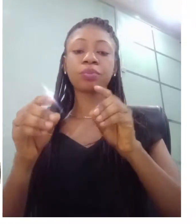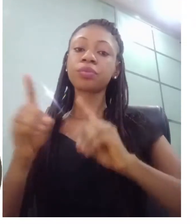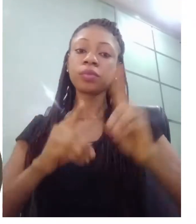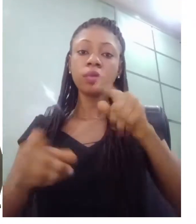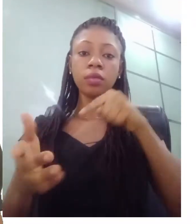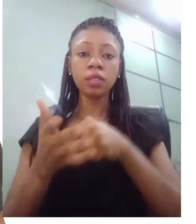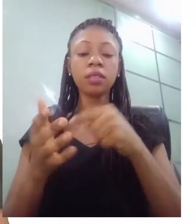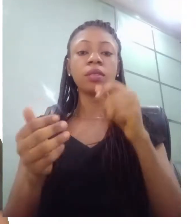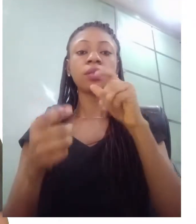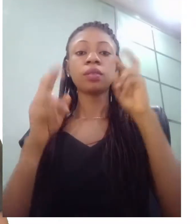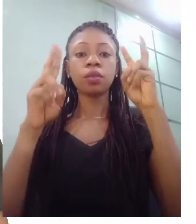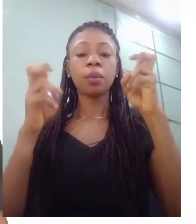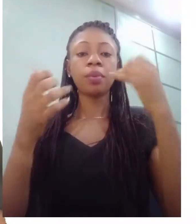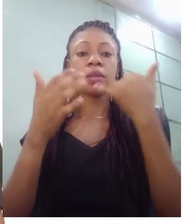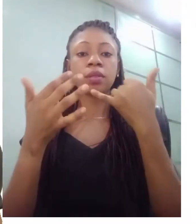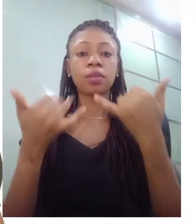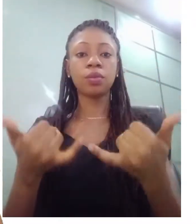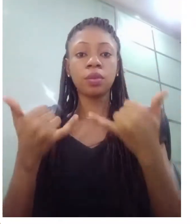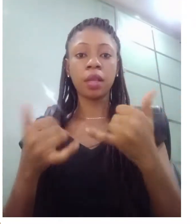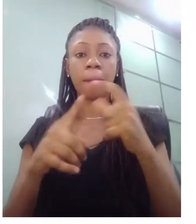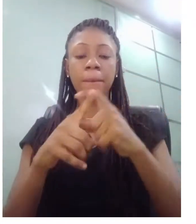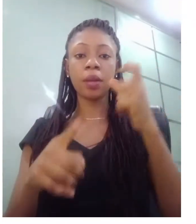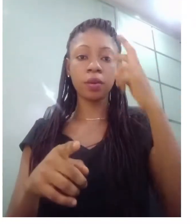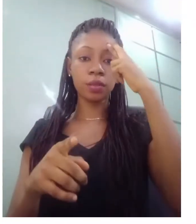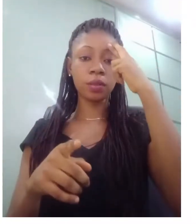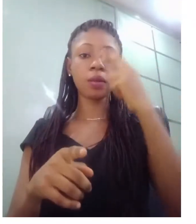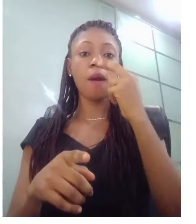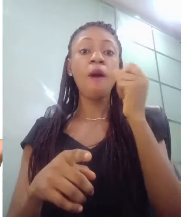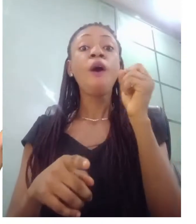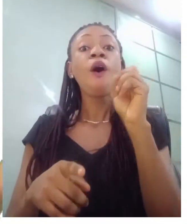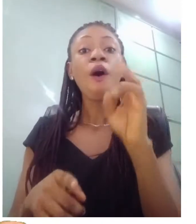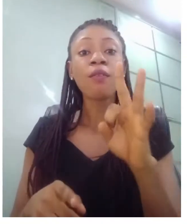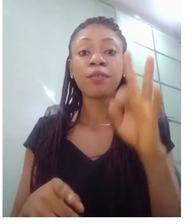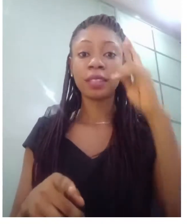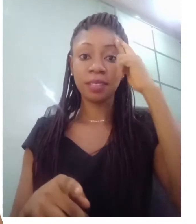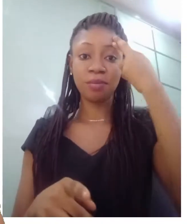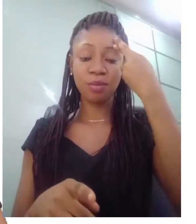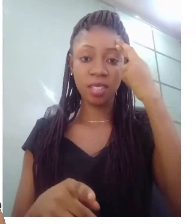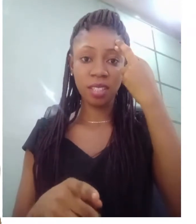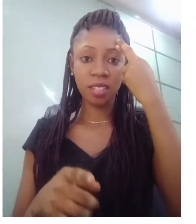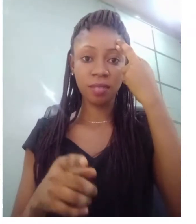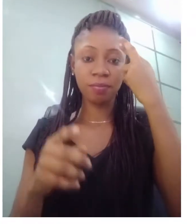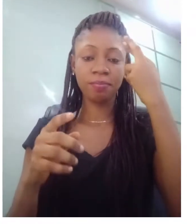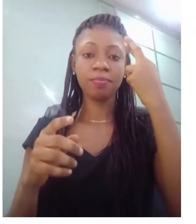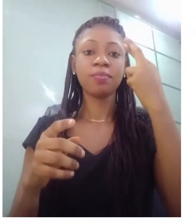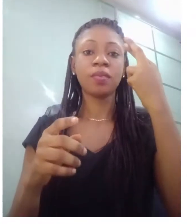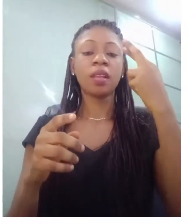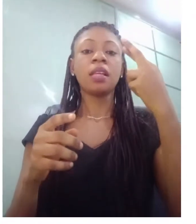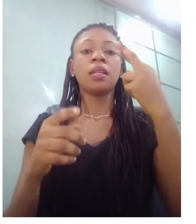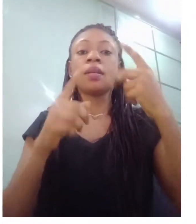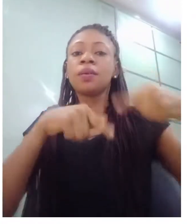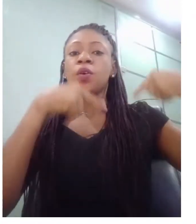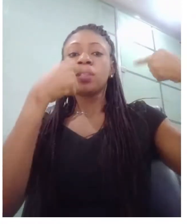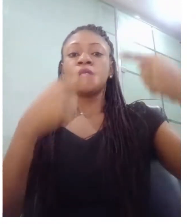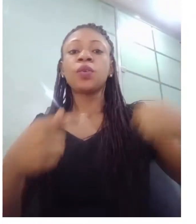secret um so since we started documenting the indigenous sign languages we have been